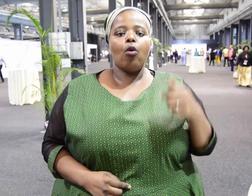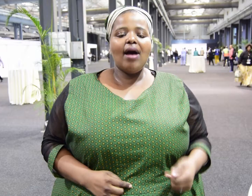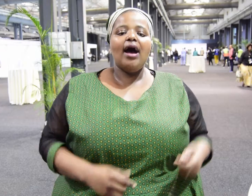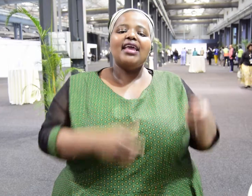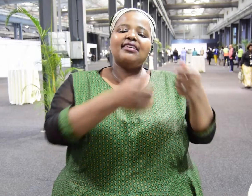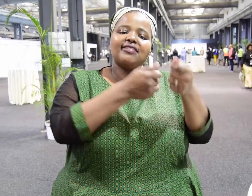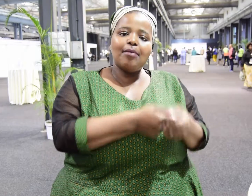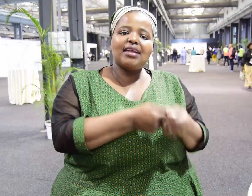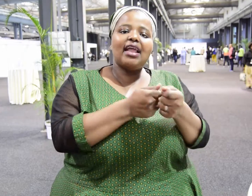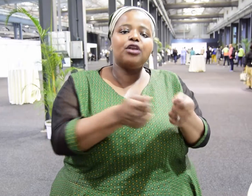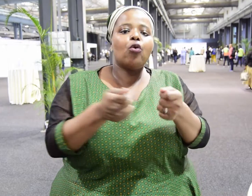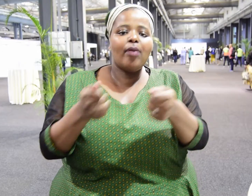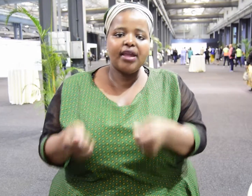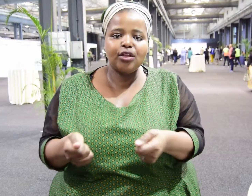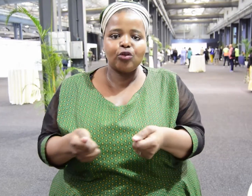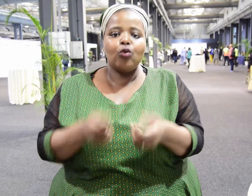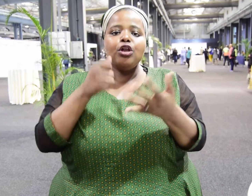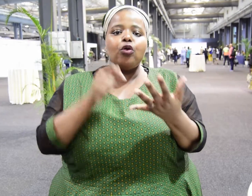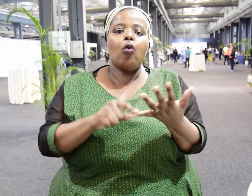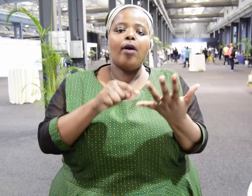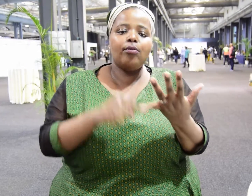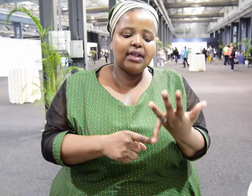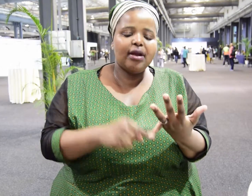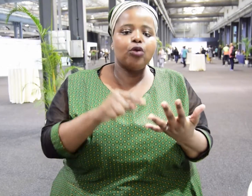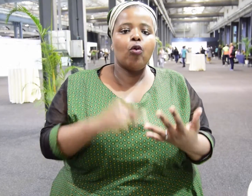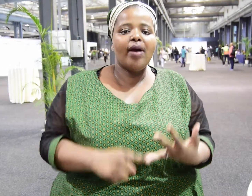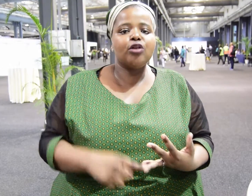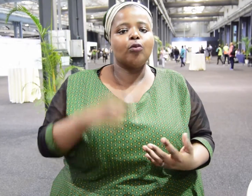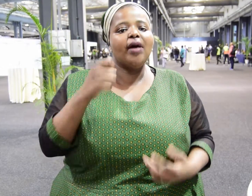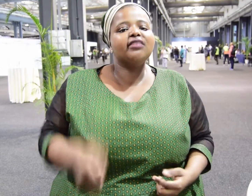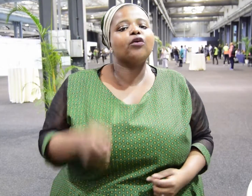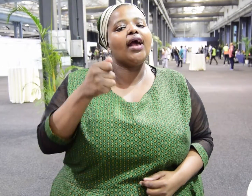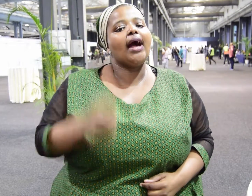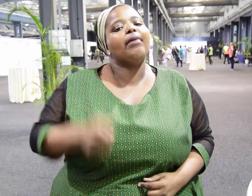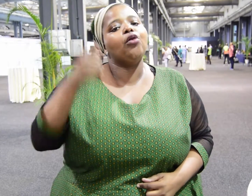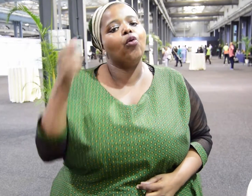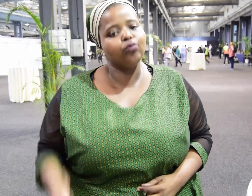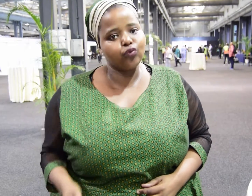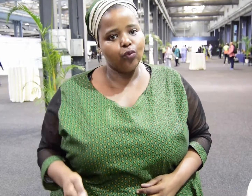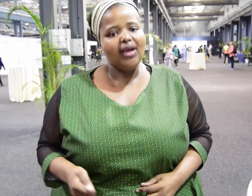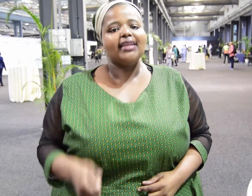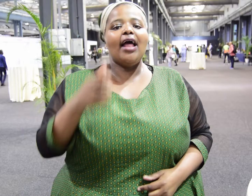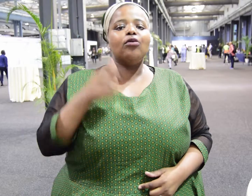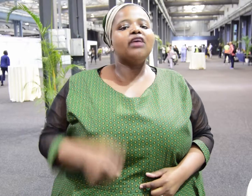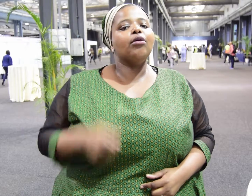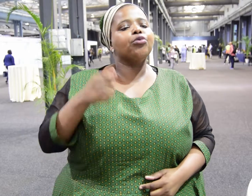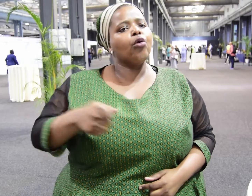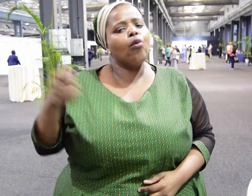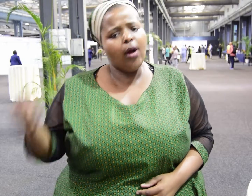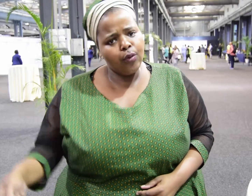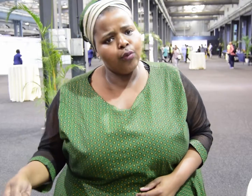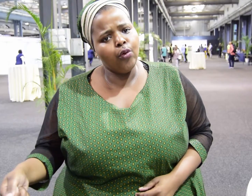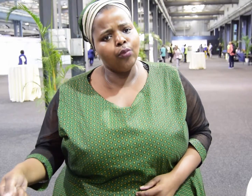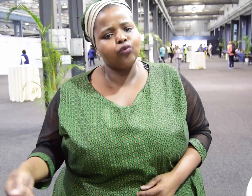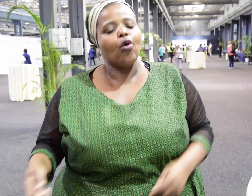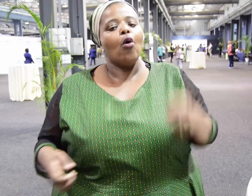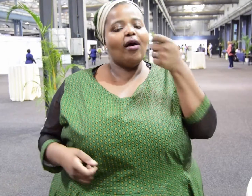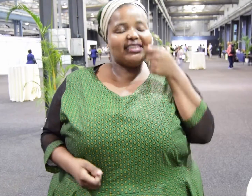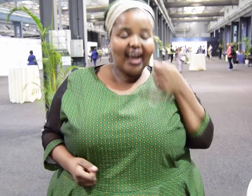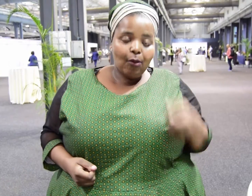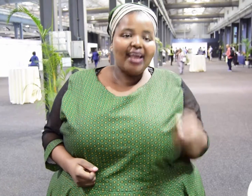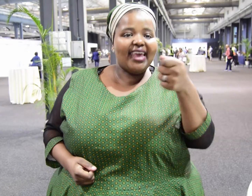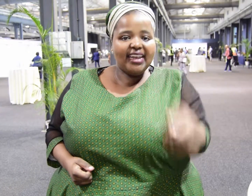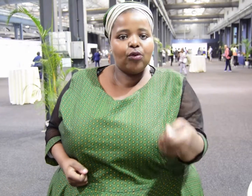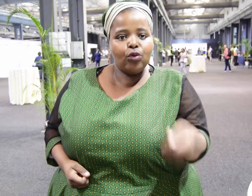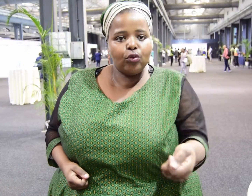Now let's talk about how we changing ourselves. And we have talk about how we doing. Some people are